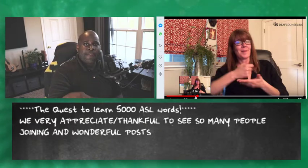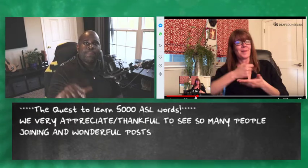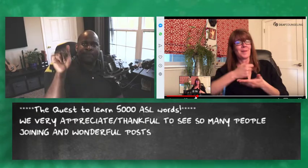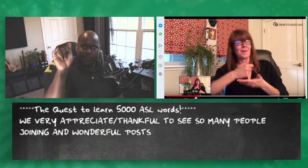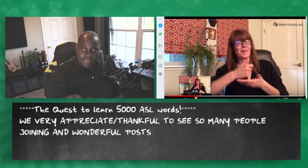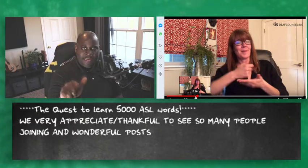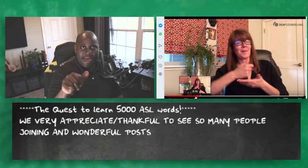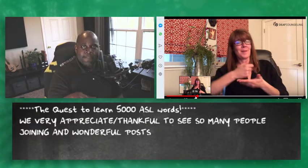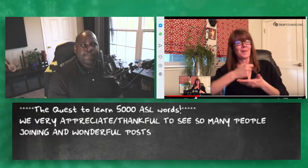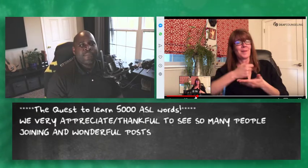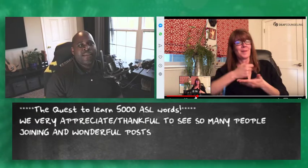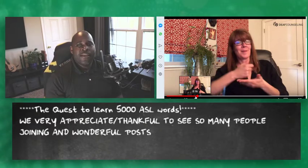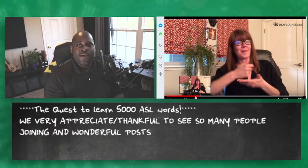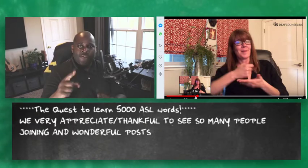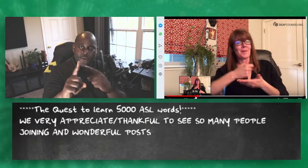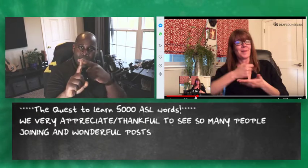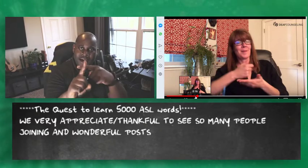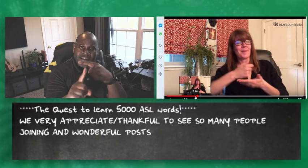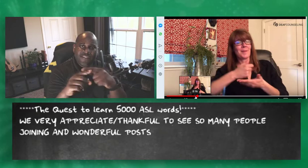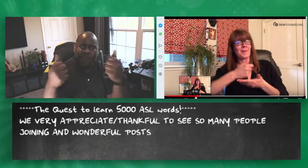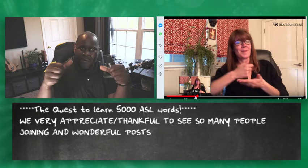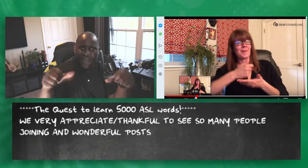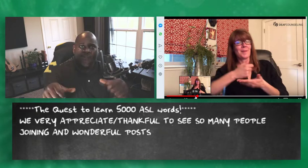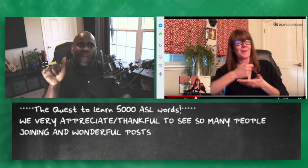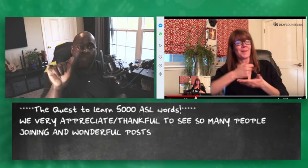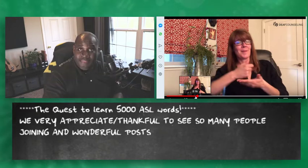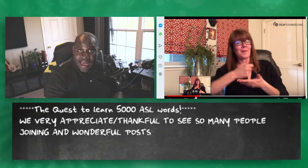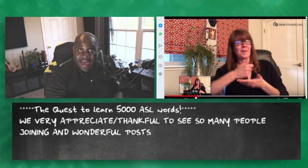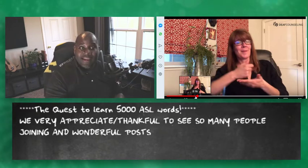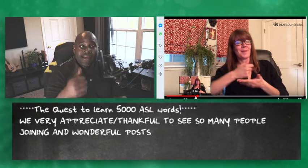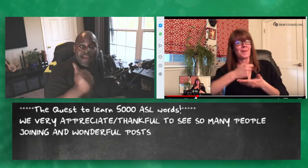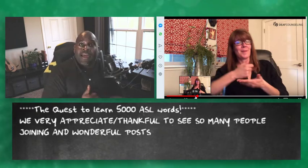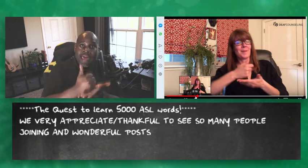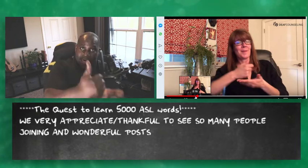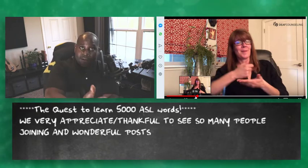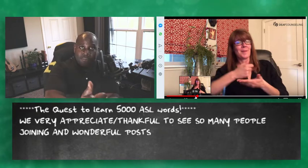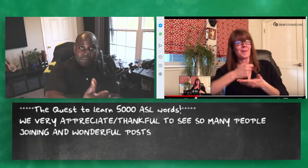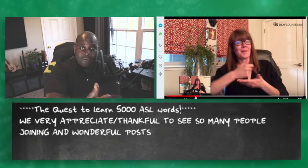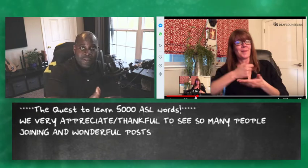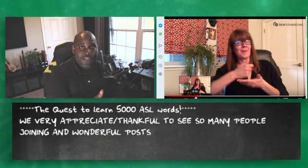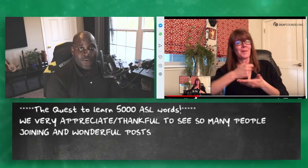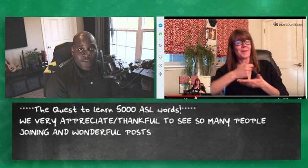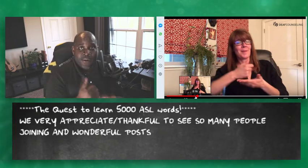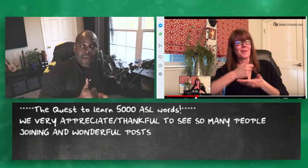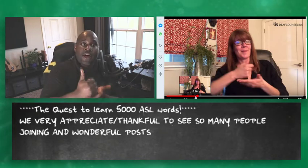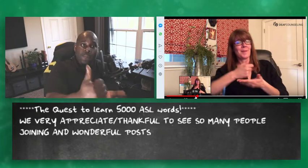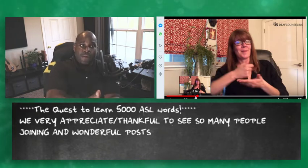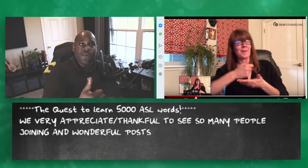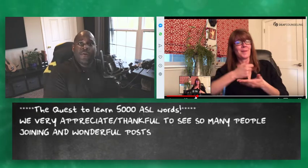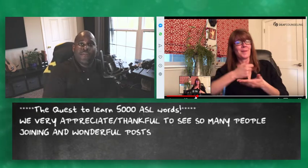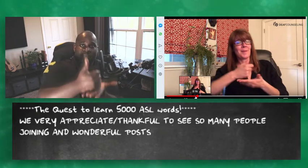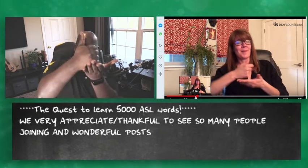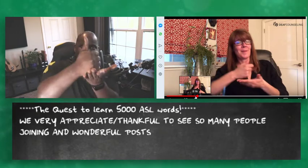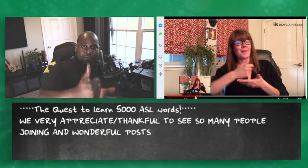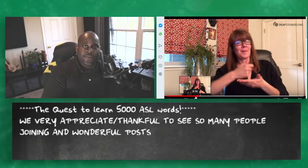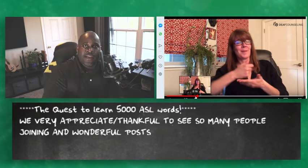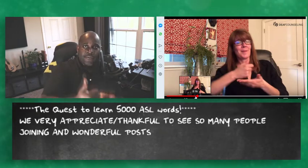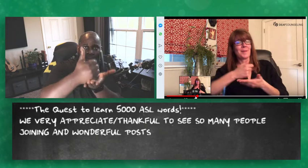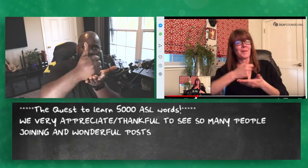that so positive posts that help you help you this is a general sign for help